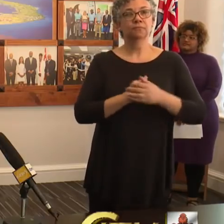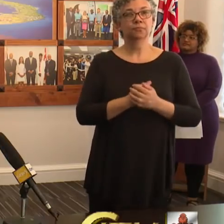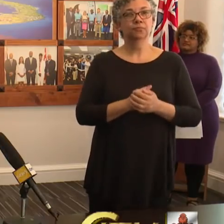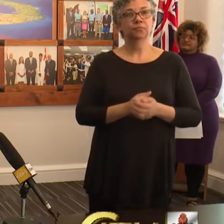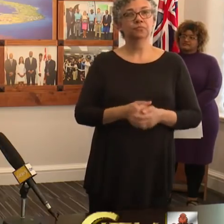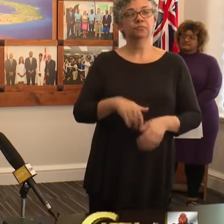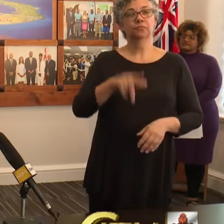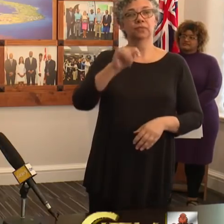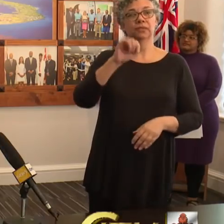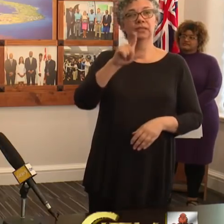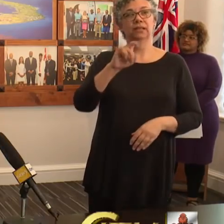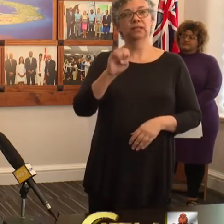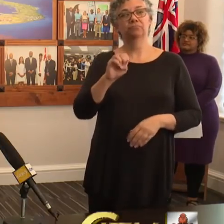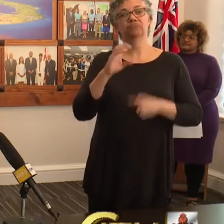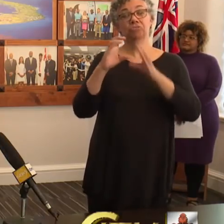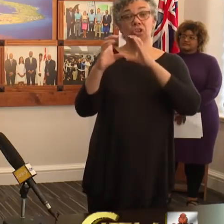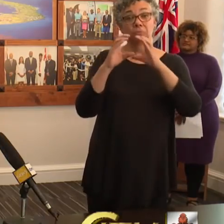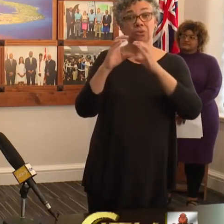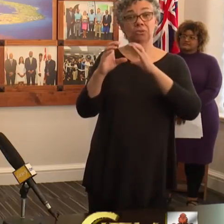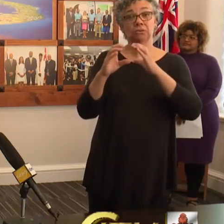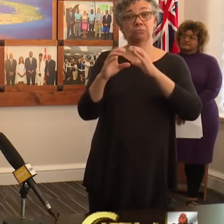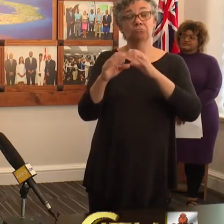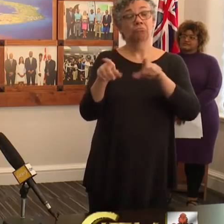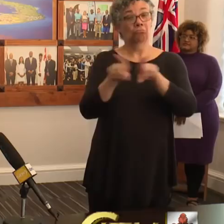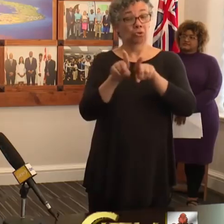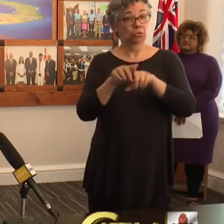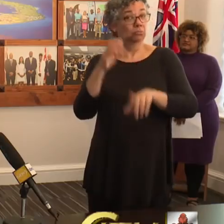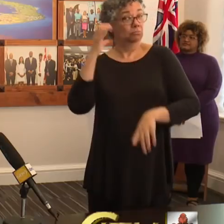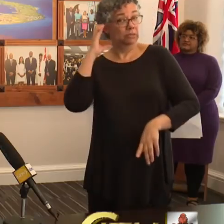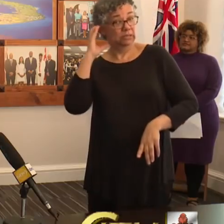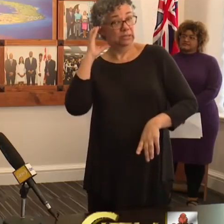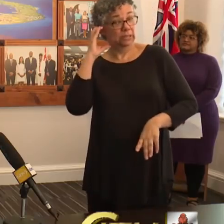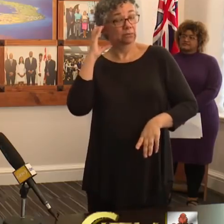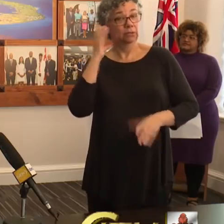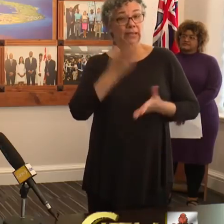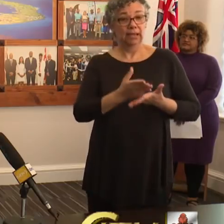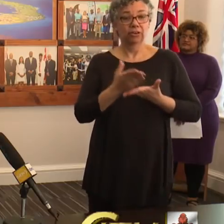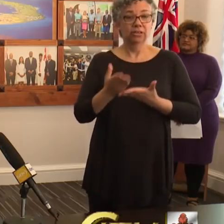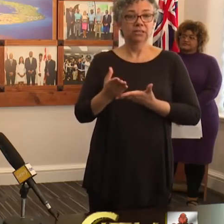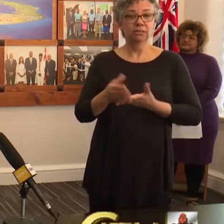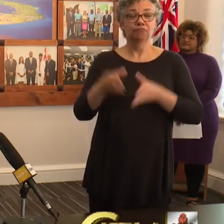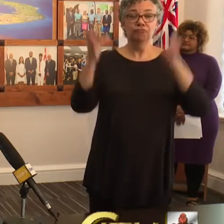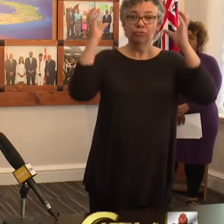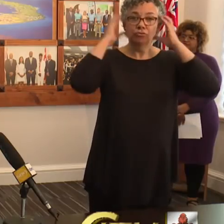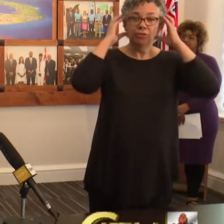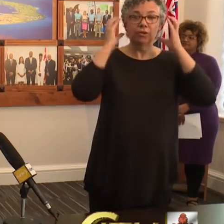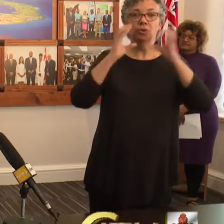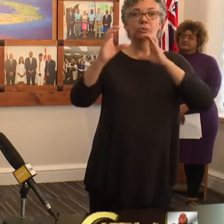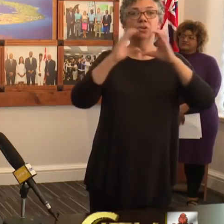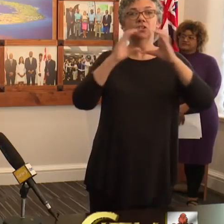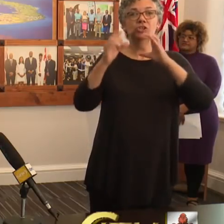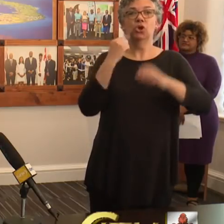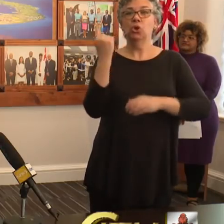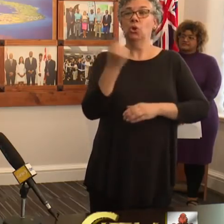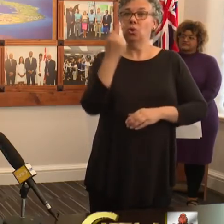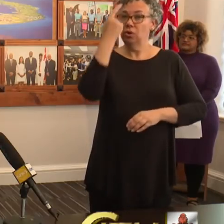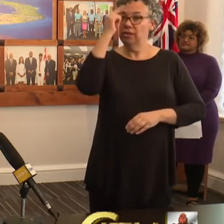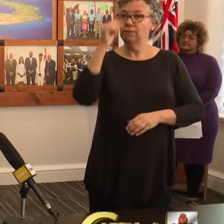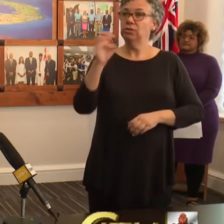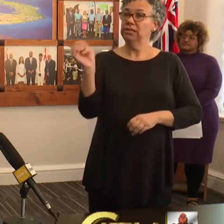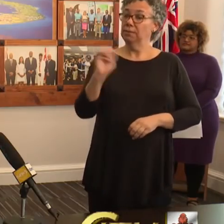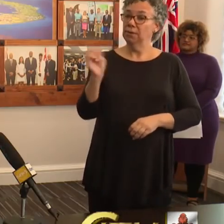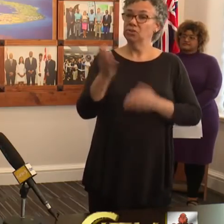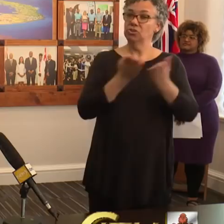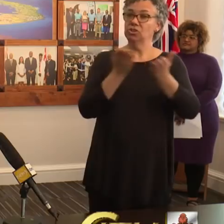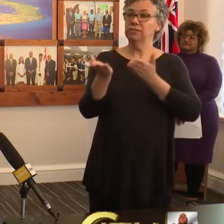Telecommunications providers, including cell carriers and radio communications that are only for emergency services.